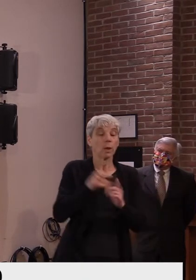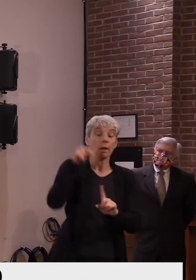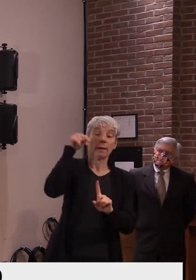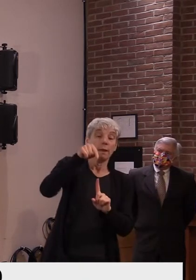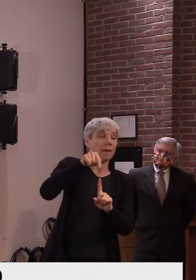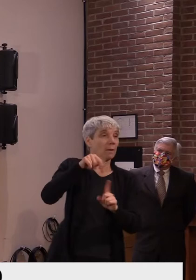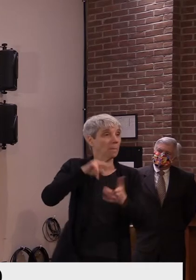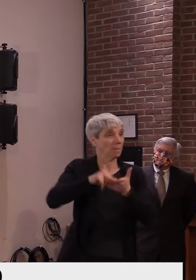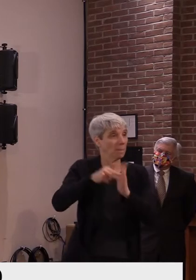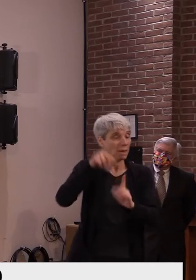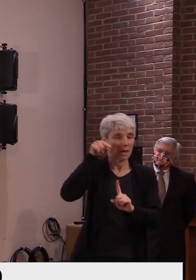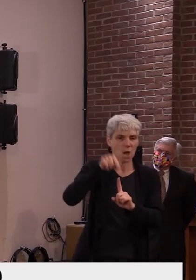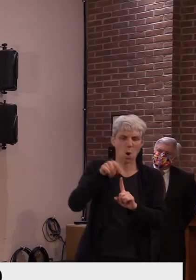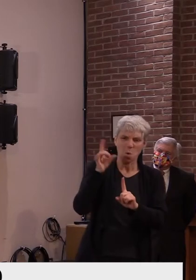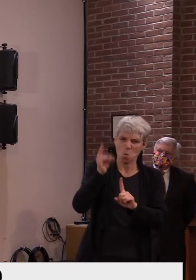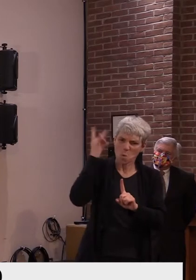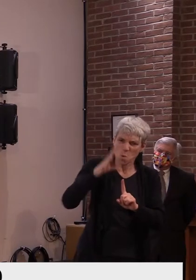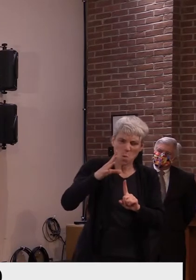major, um,